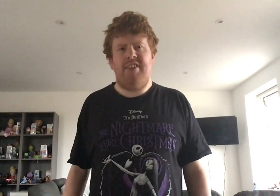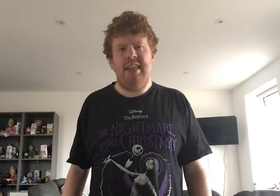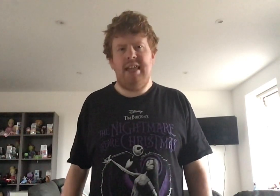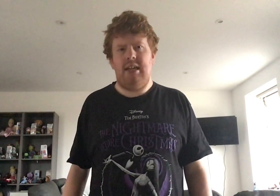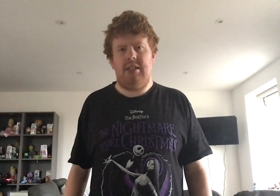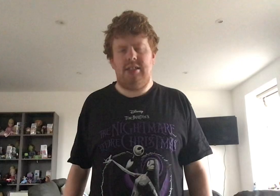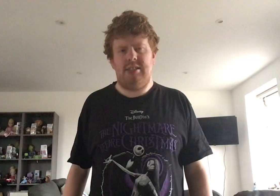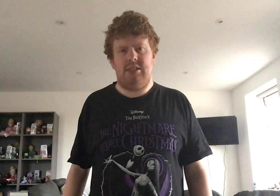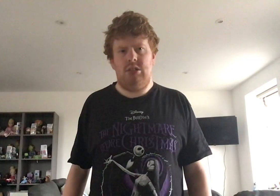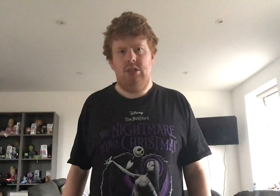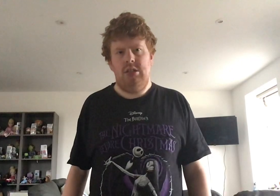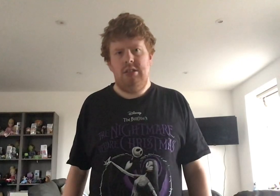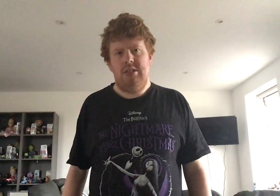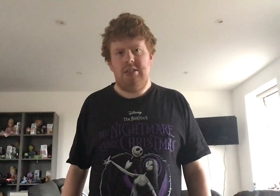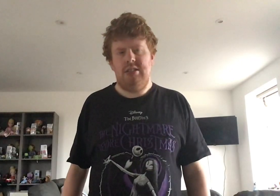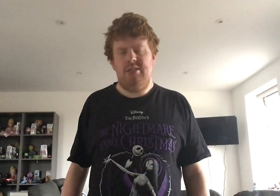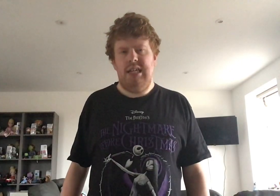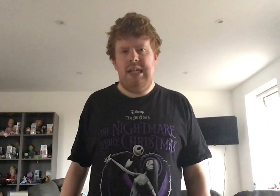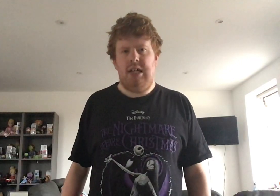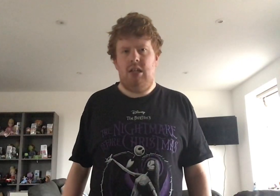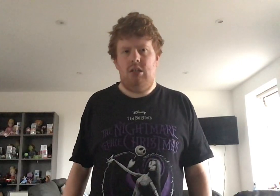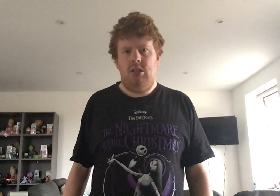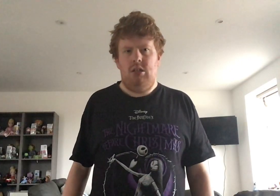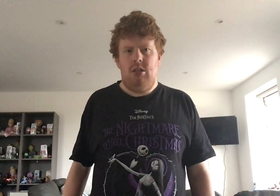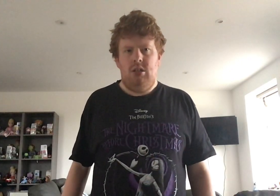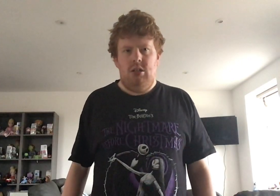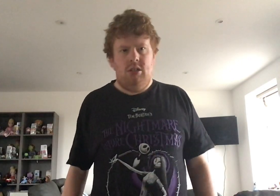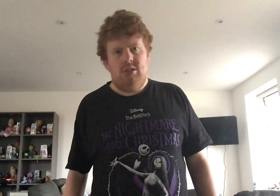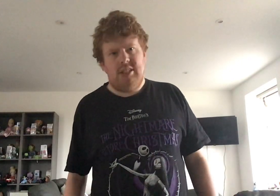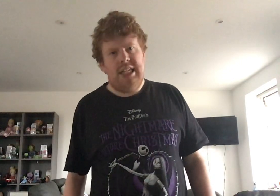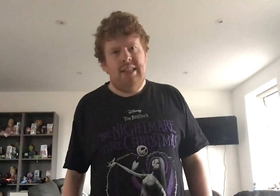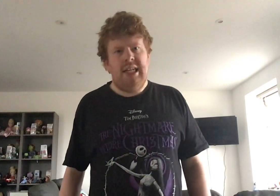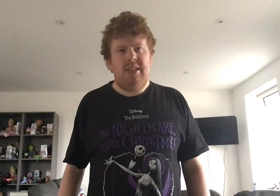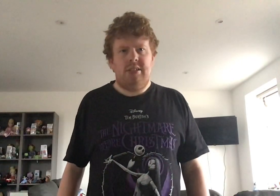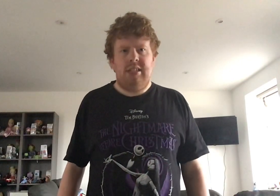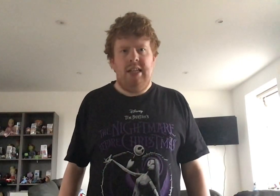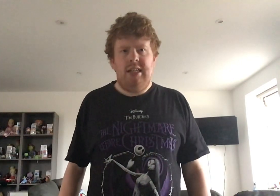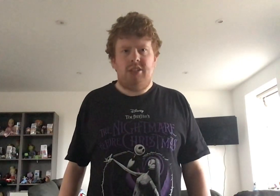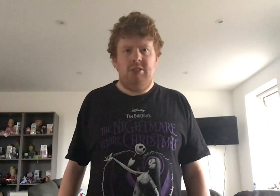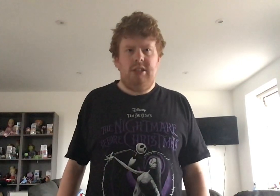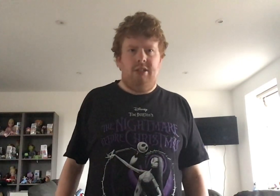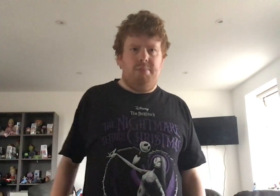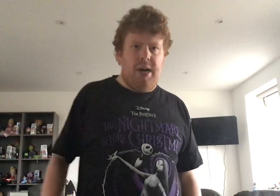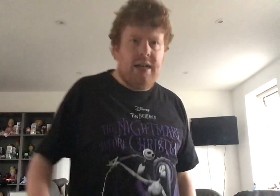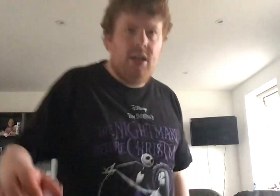Phoenix. So, yeah. See you in the next video. Bye! Bye!